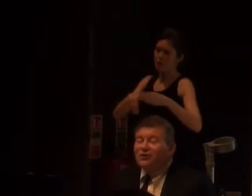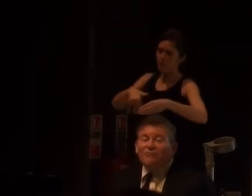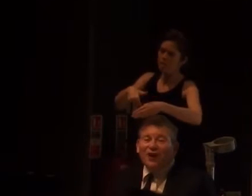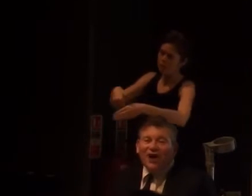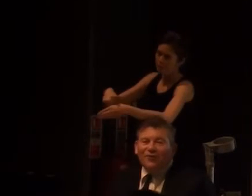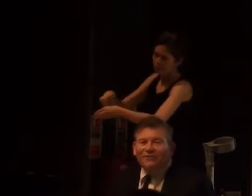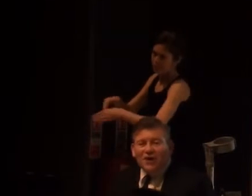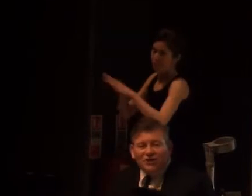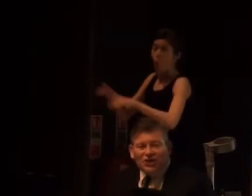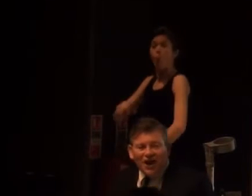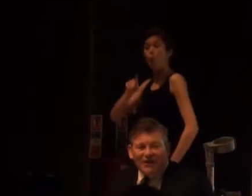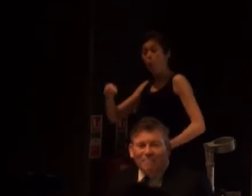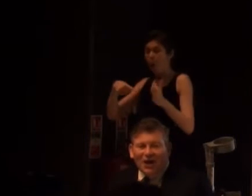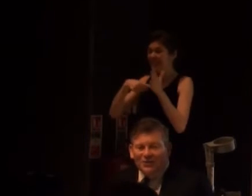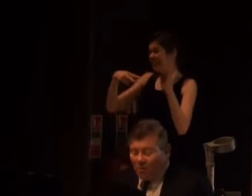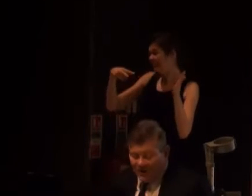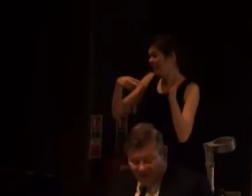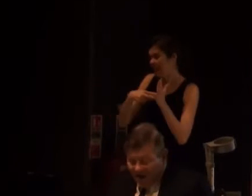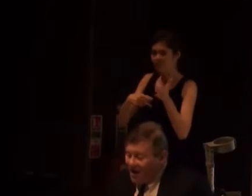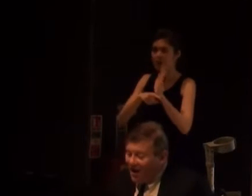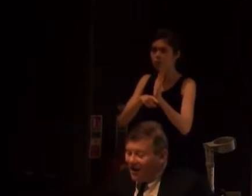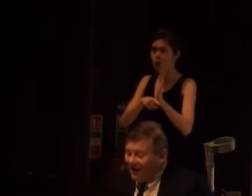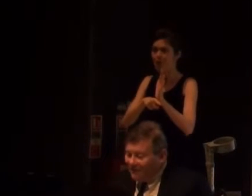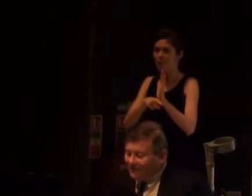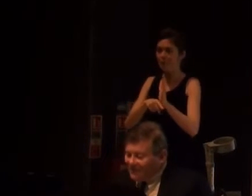shows relying on scaring a blind woman.